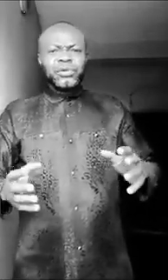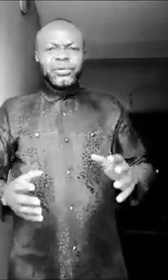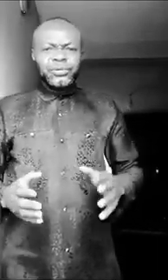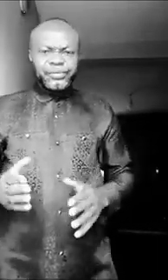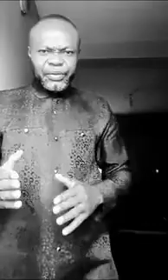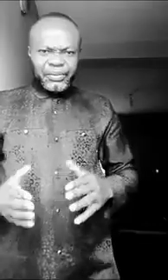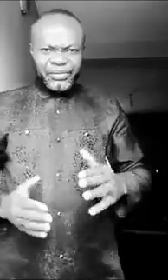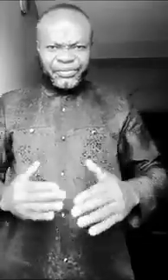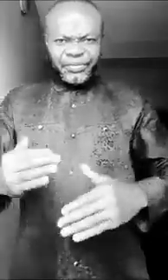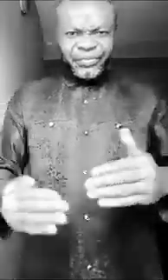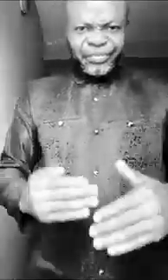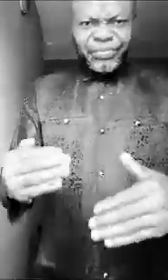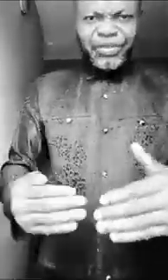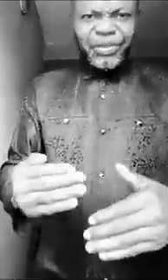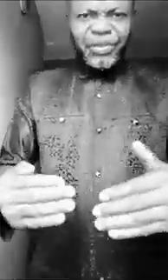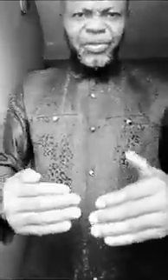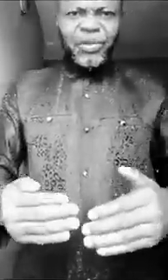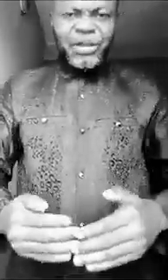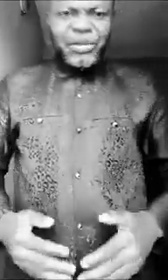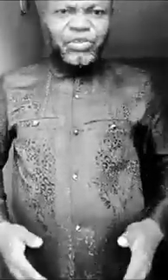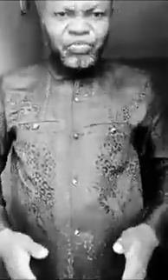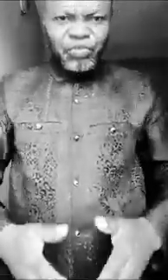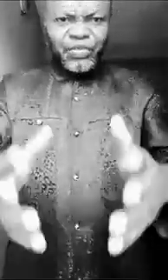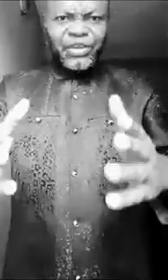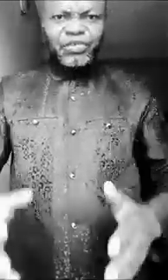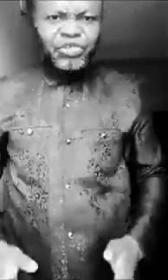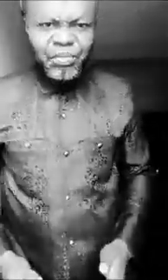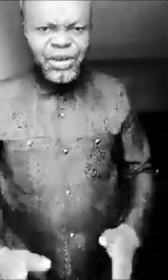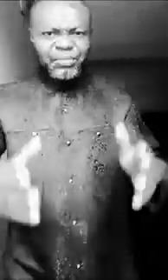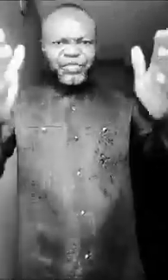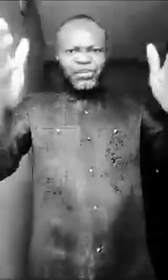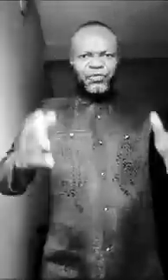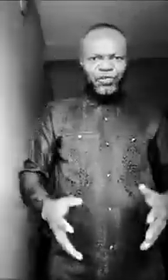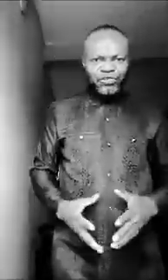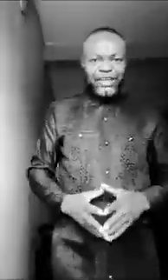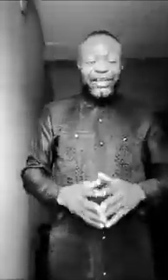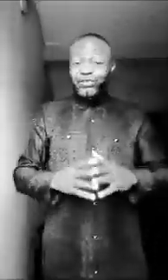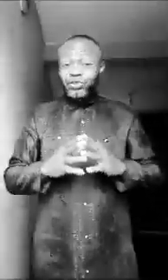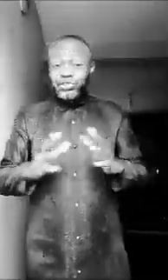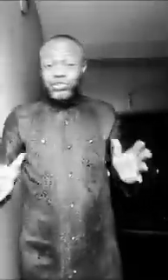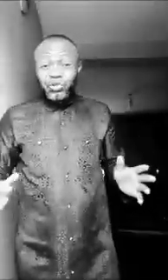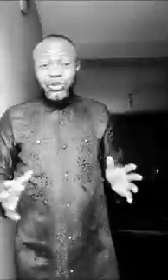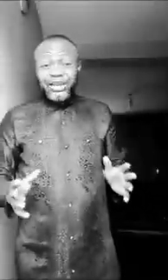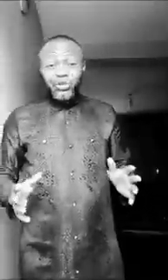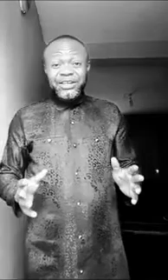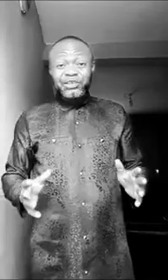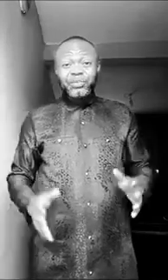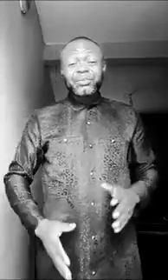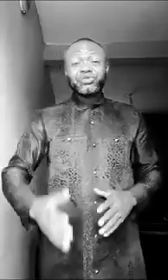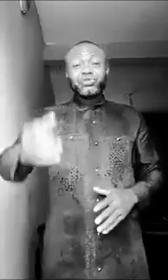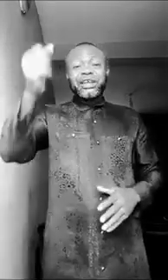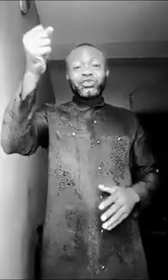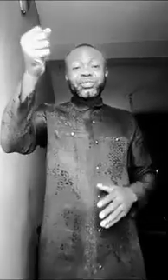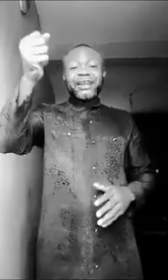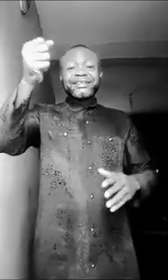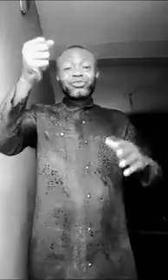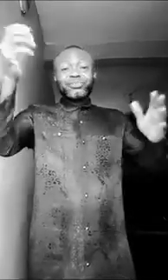I mean, you are just moving. You see umbrella moving on your front and you did not see someone that holding that umbrella but you know that umbrella is open